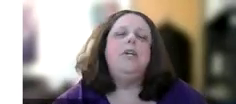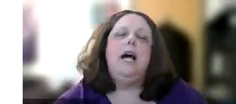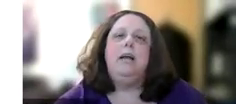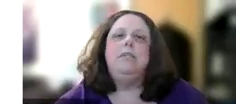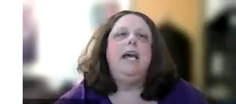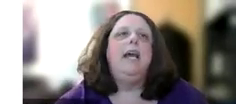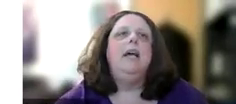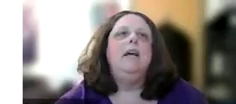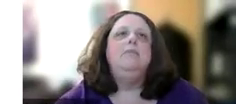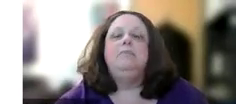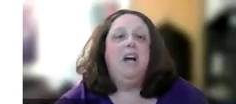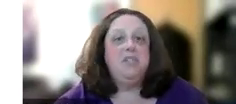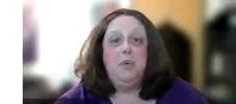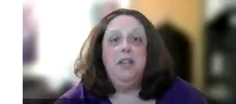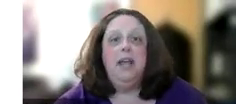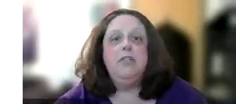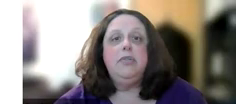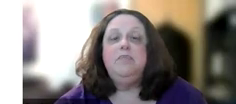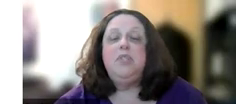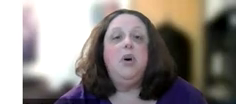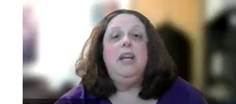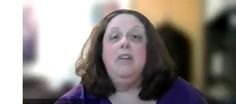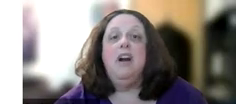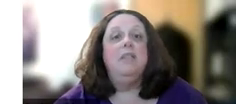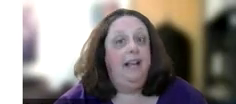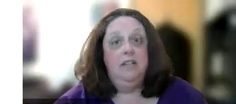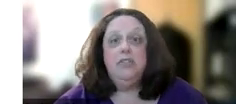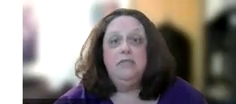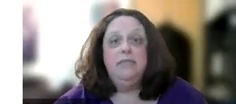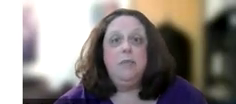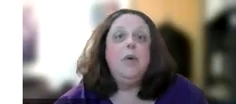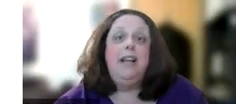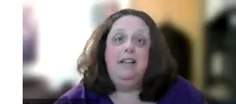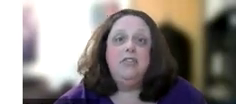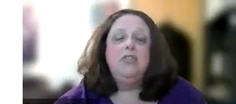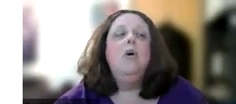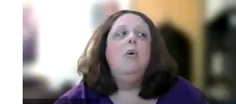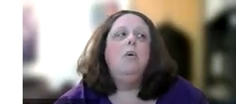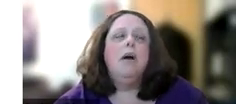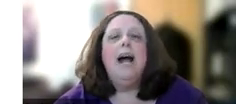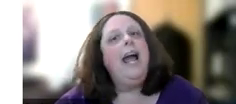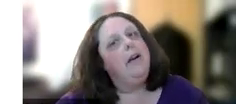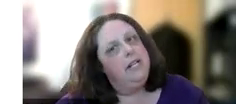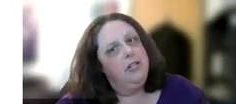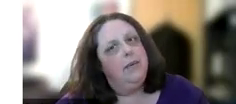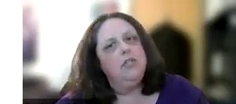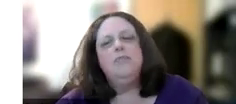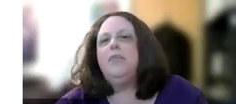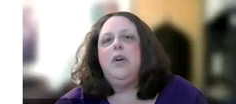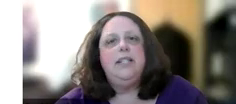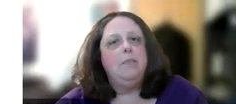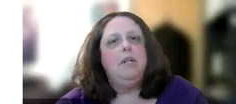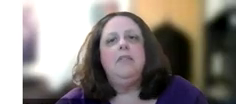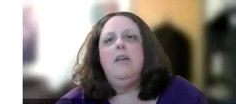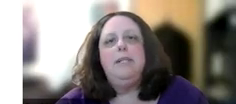any language, I'm saying a spoken language. So either English, spoken English, or a heritage language.